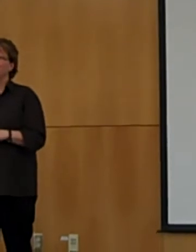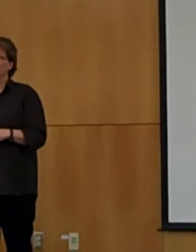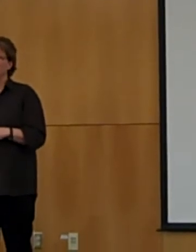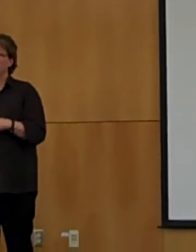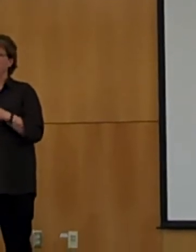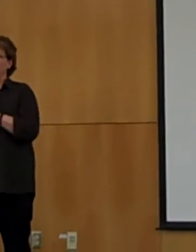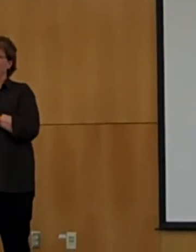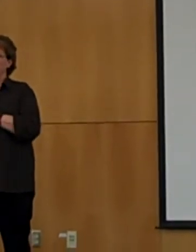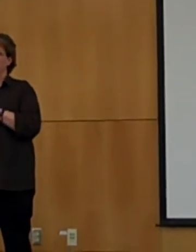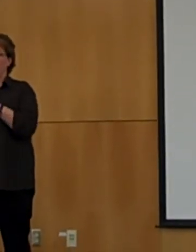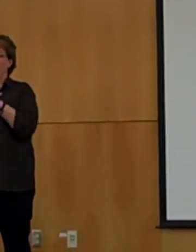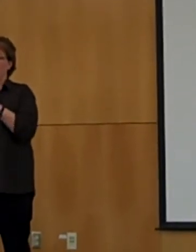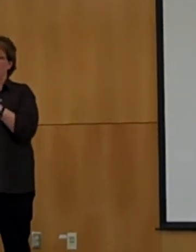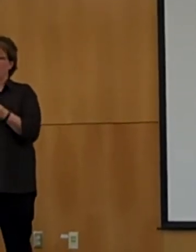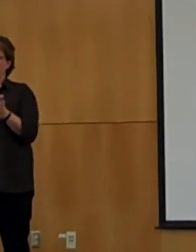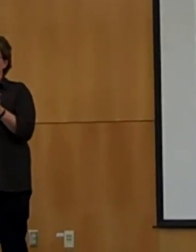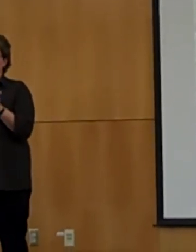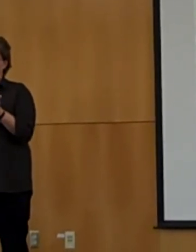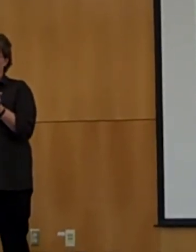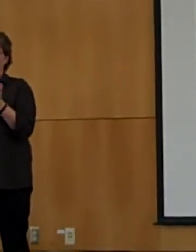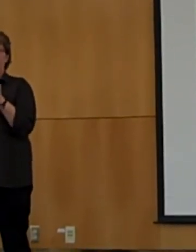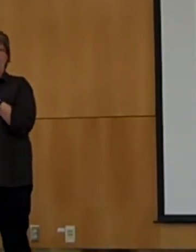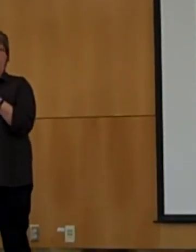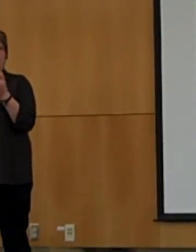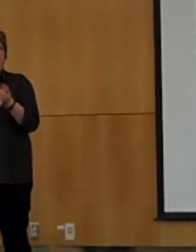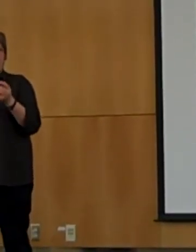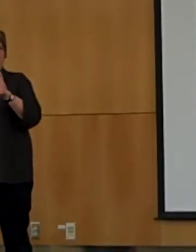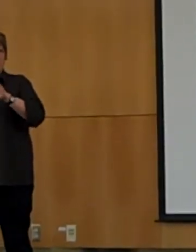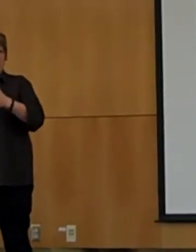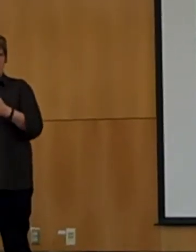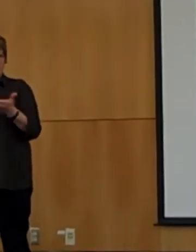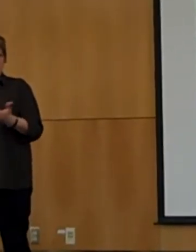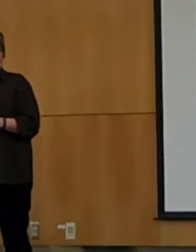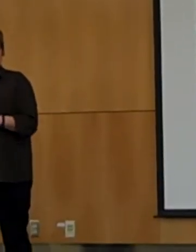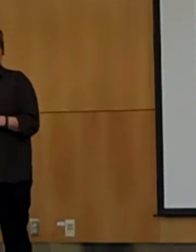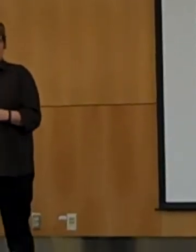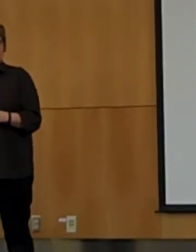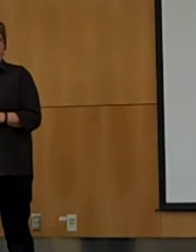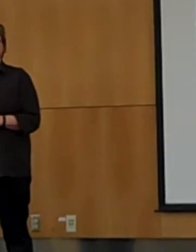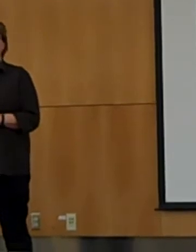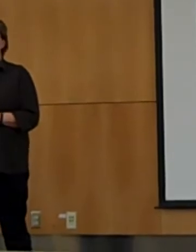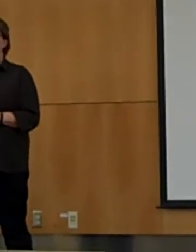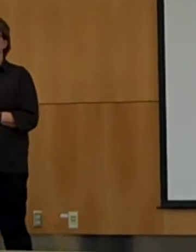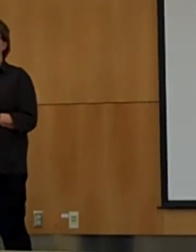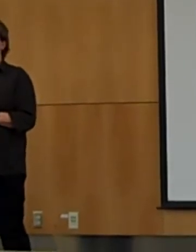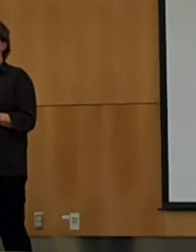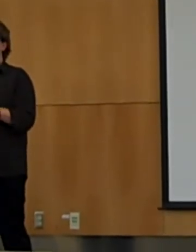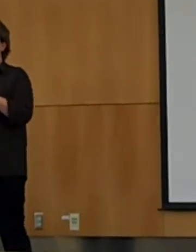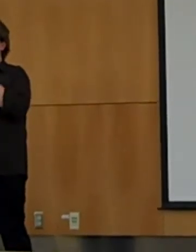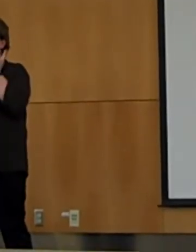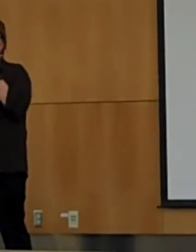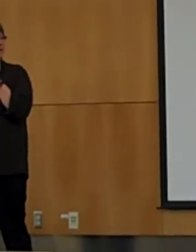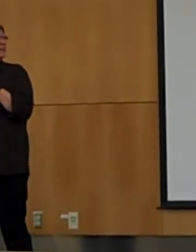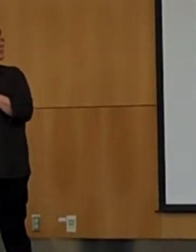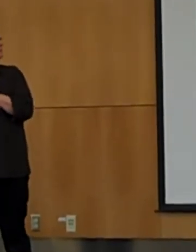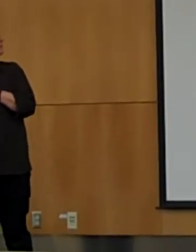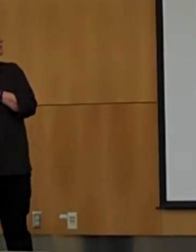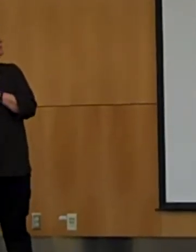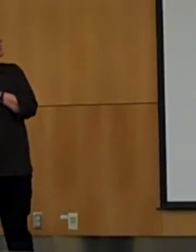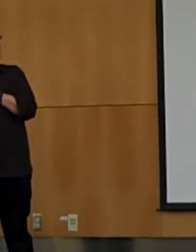offering meditation classes in the Anchorage area. Places visited included Laughing Lotus Yoga, Spirit Path